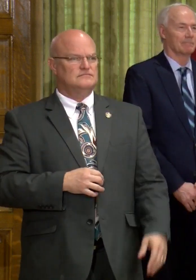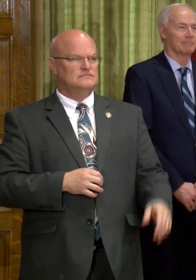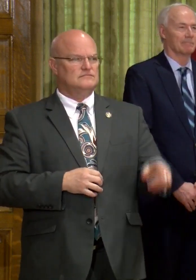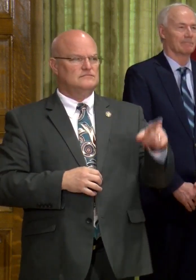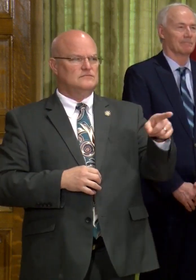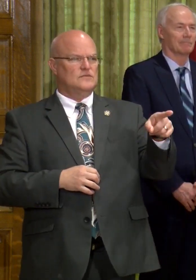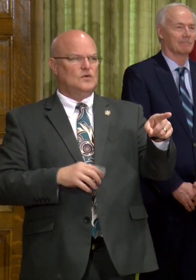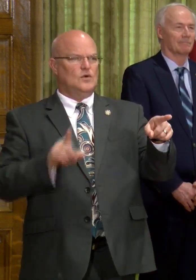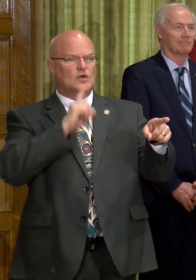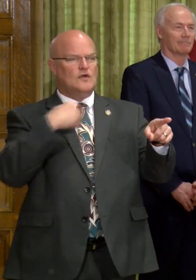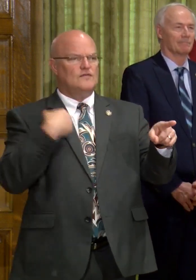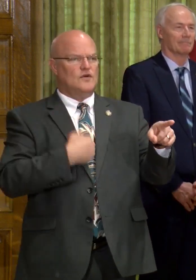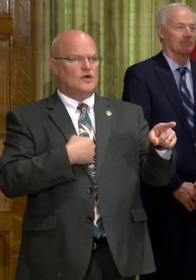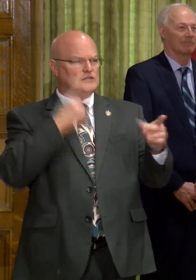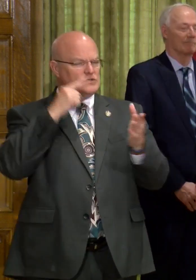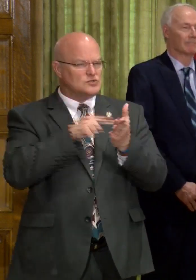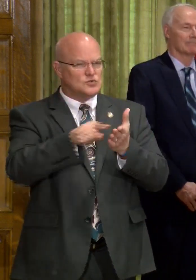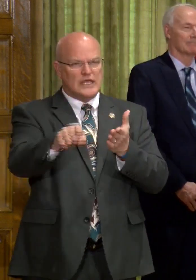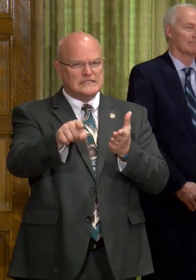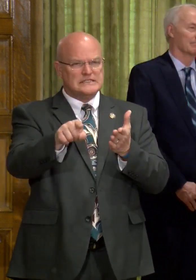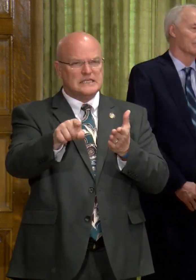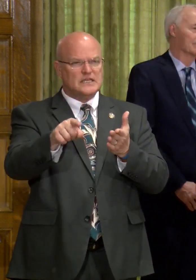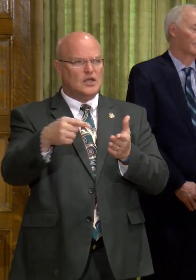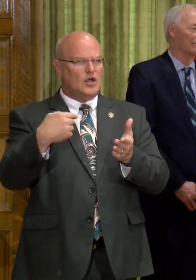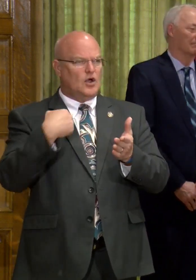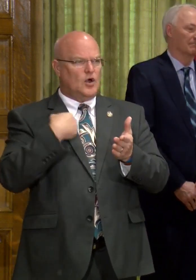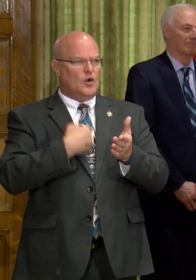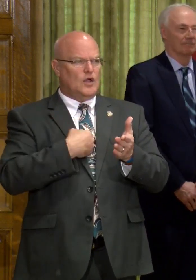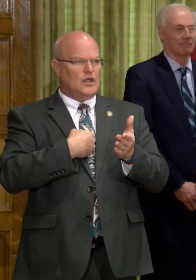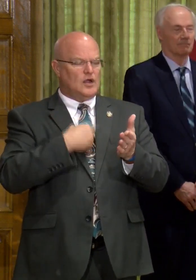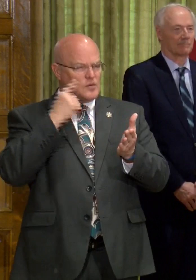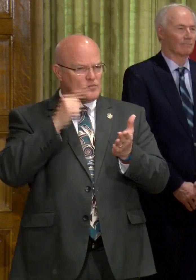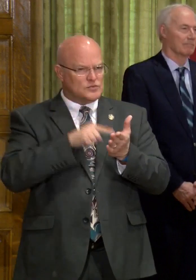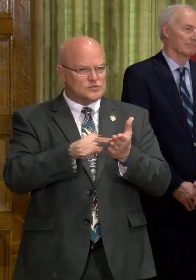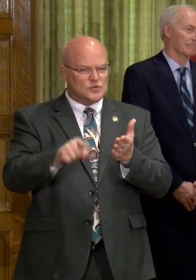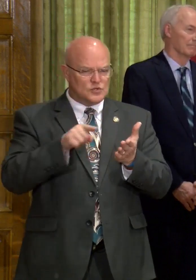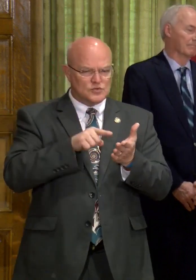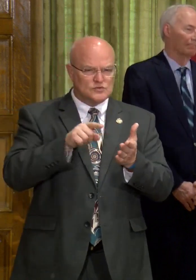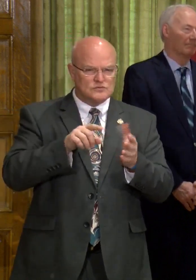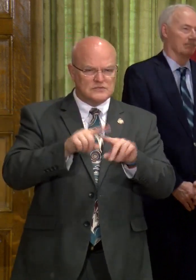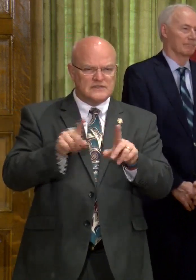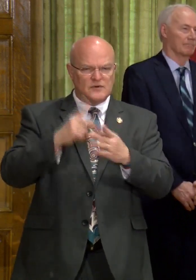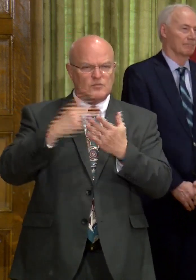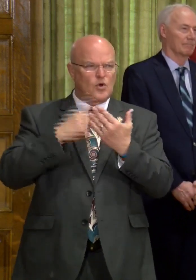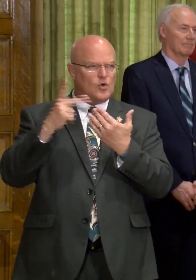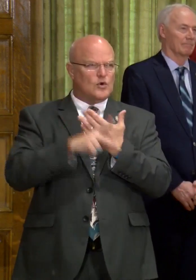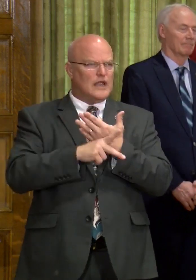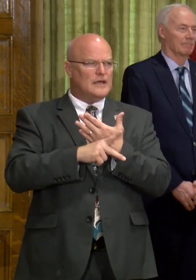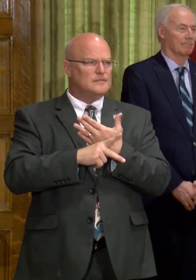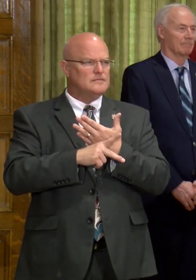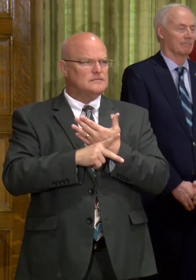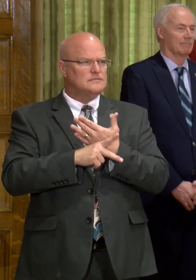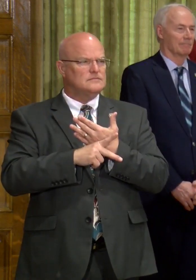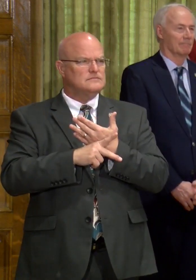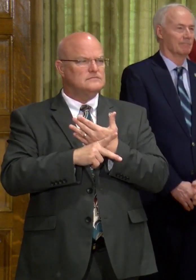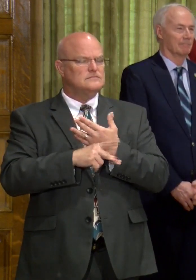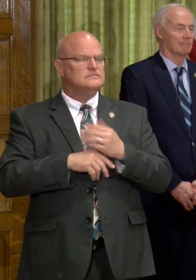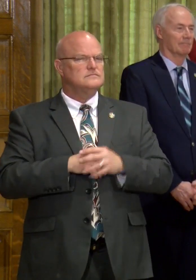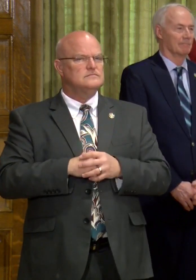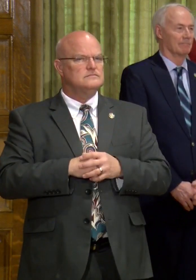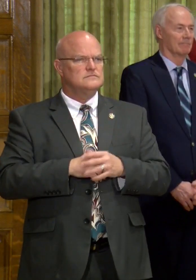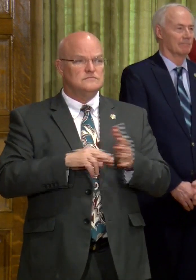are we as a state as far as tracing goes? Are we going to be pursuing a tracing program? Something like that?